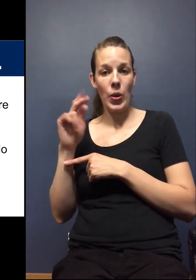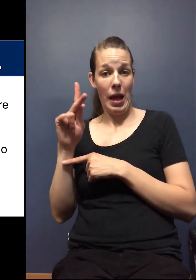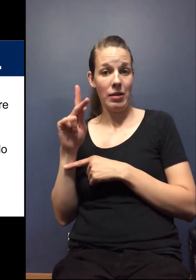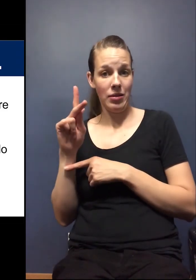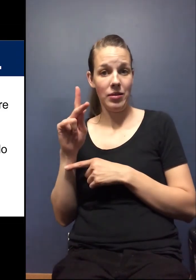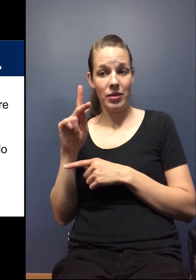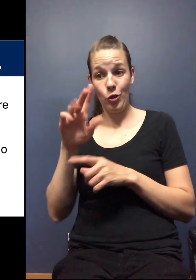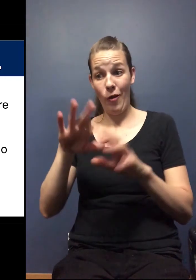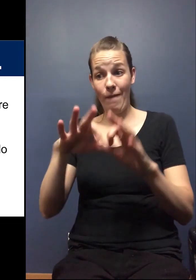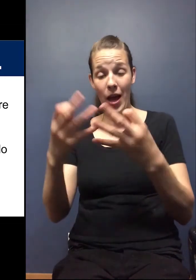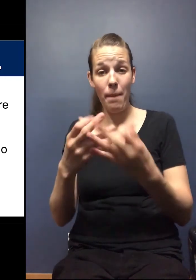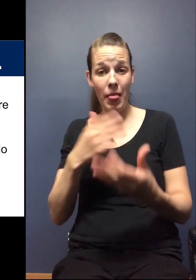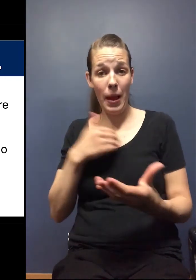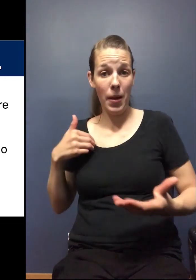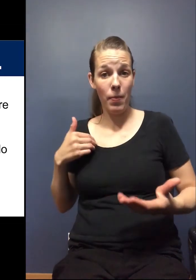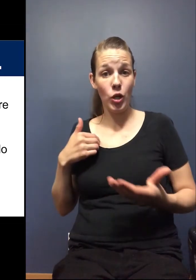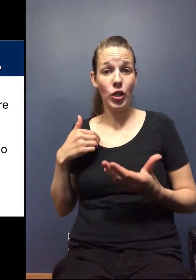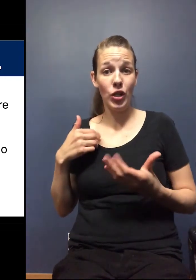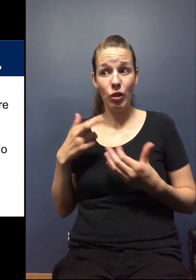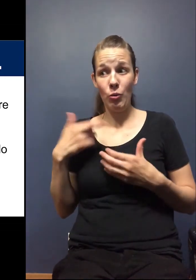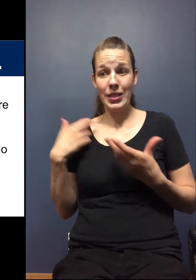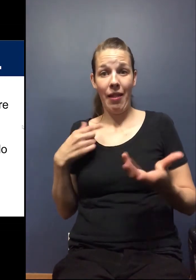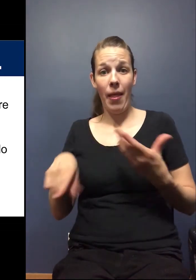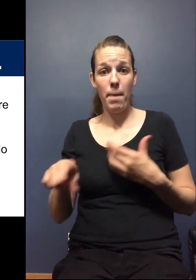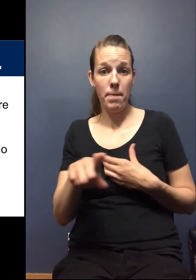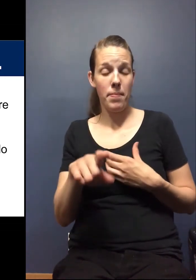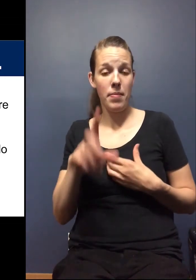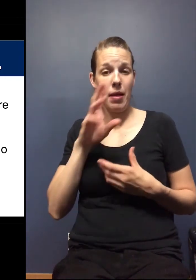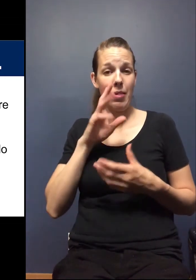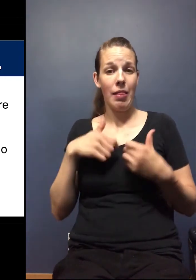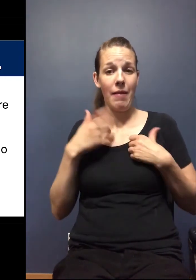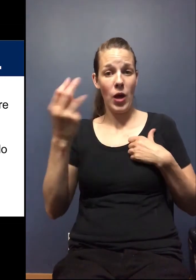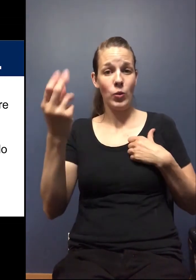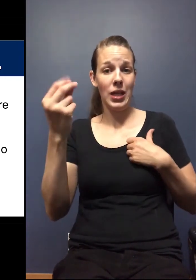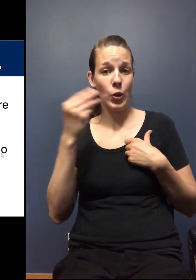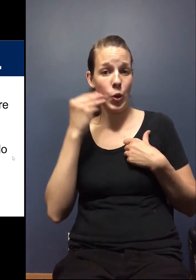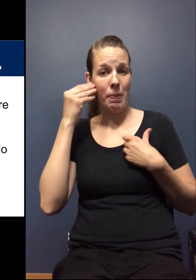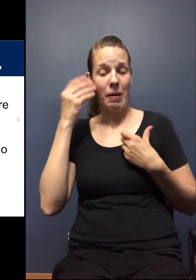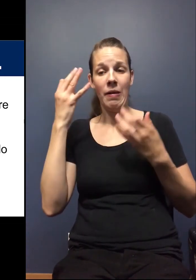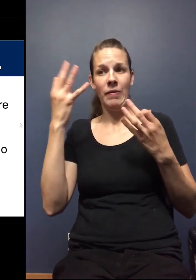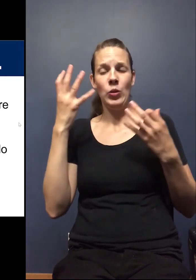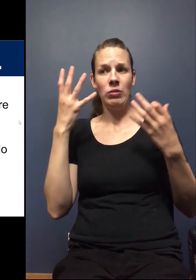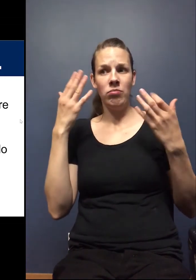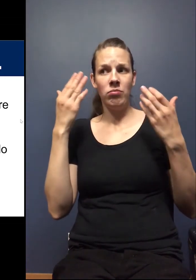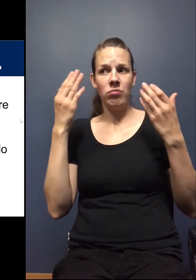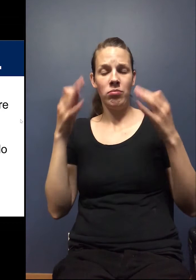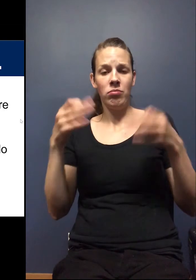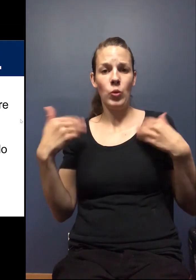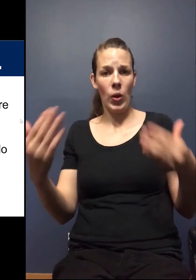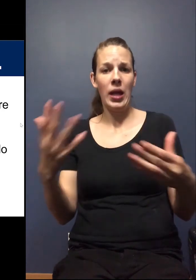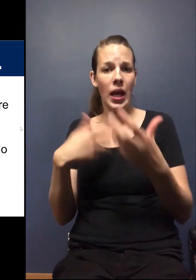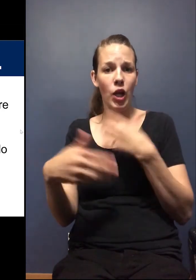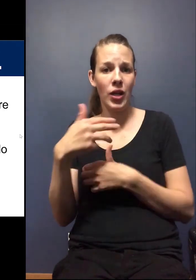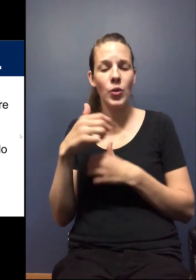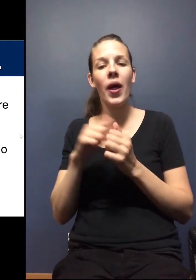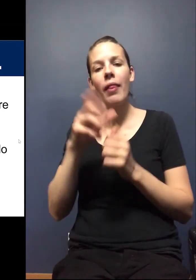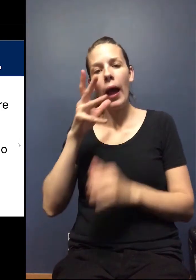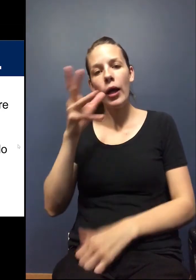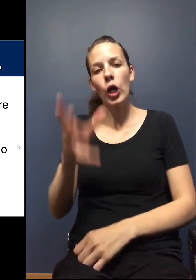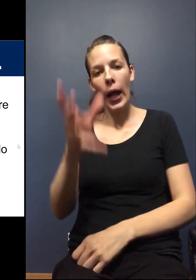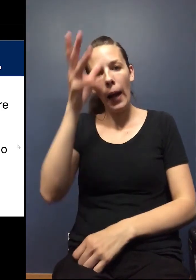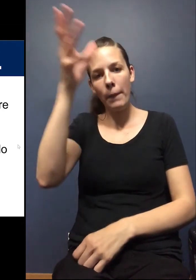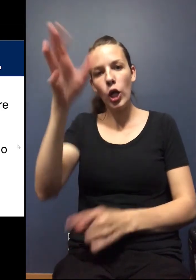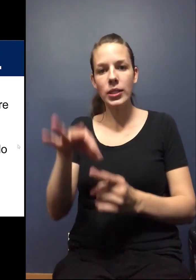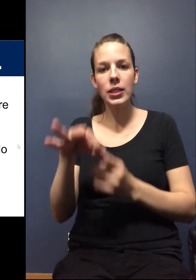that you're putting your family members at that are out that live outside your home. If you just choose to interact, um, especially with grandparents